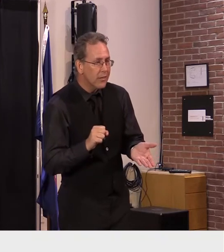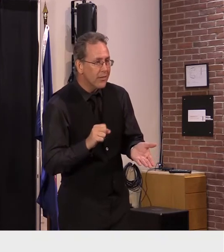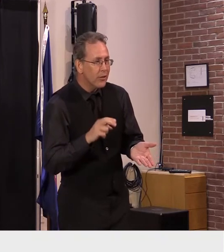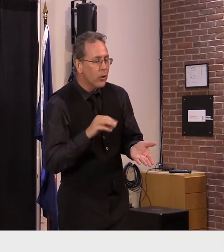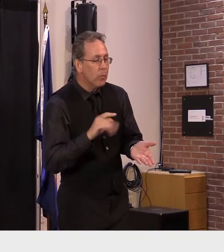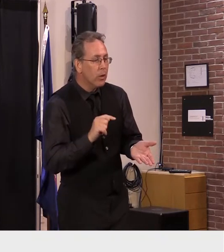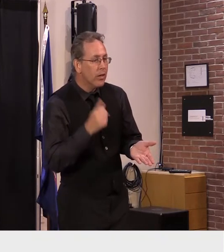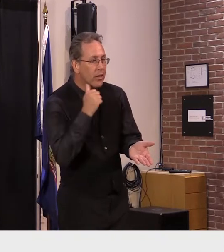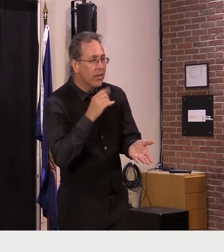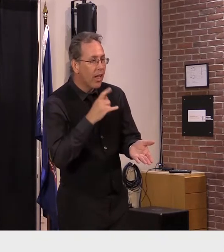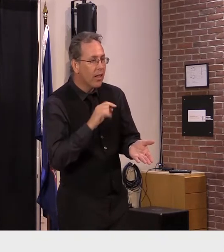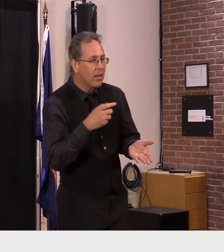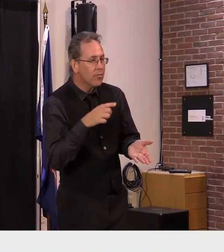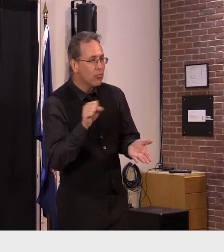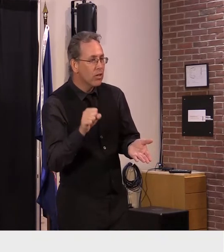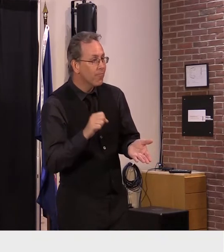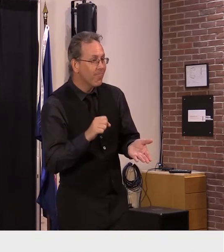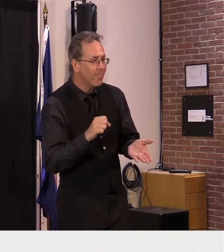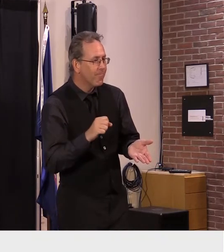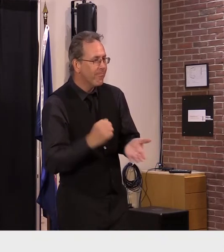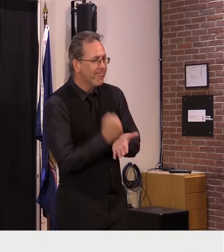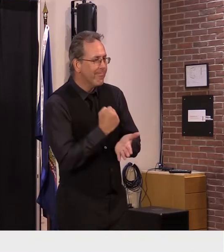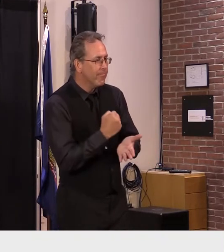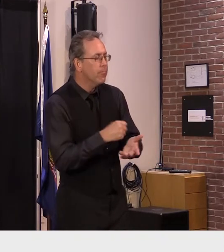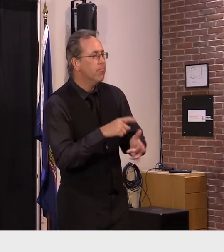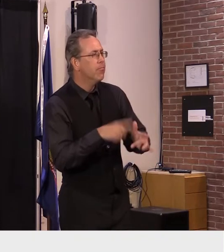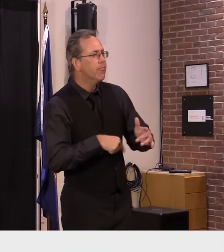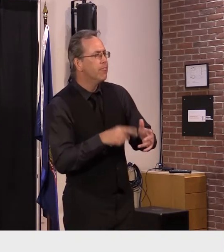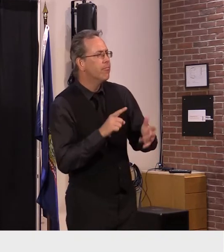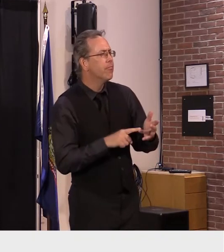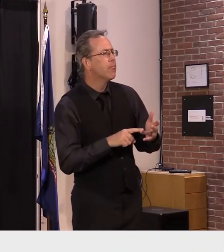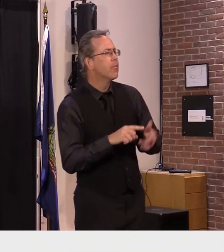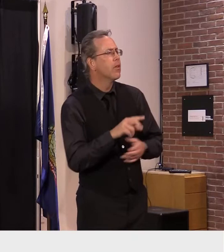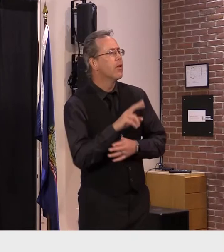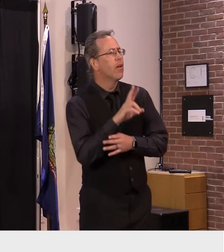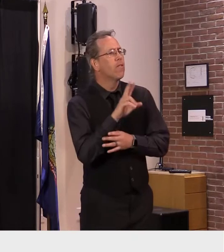chris all right we'll move to aaron potanko vt digger